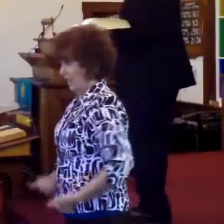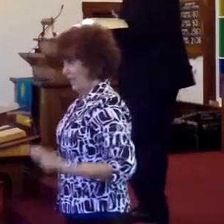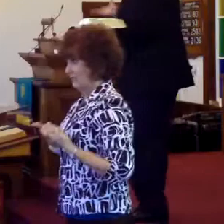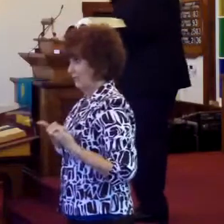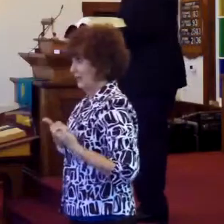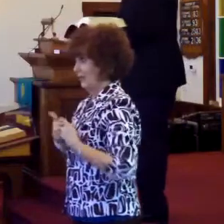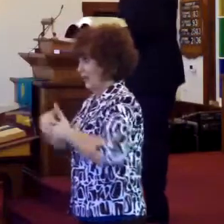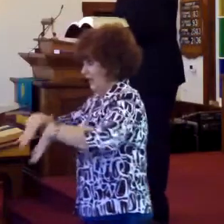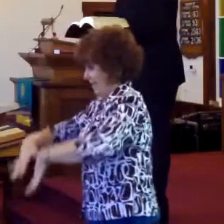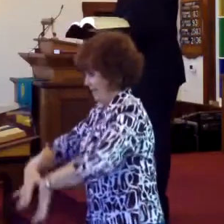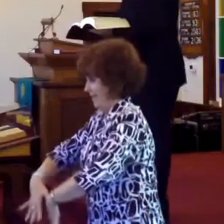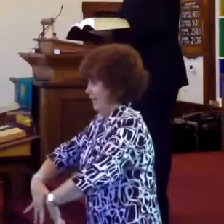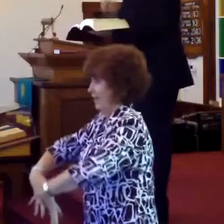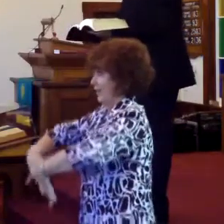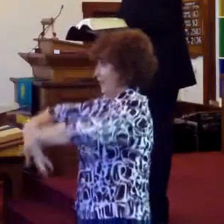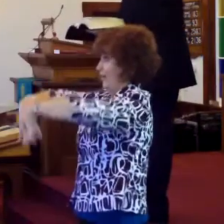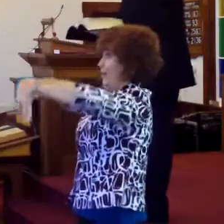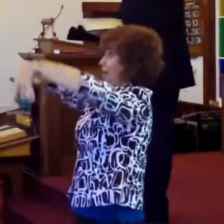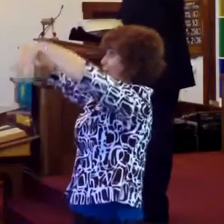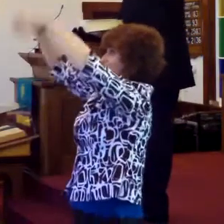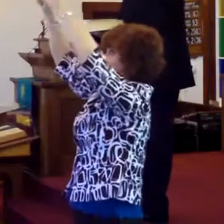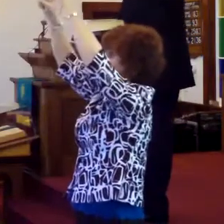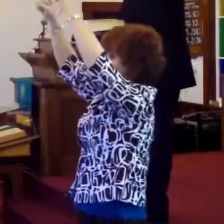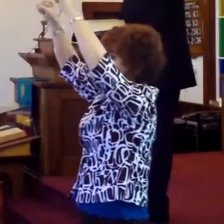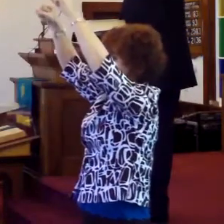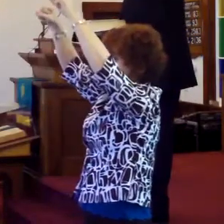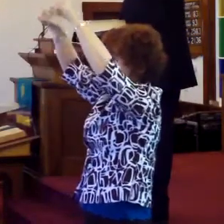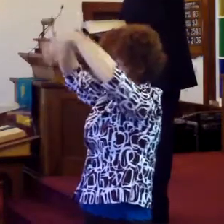will be caught up in the sky with the Lord.